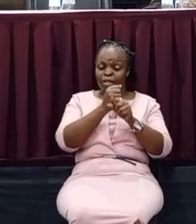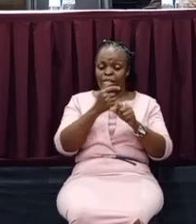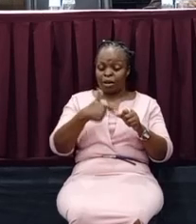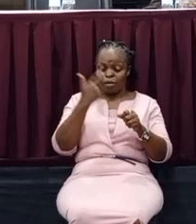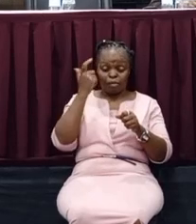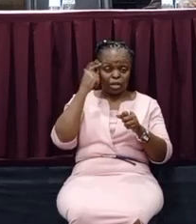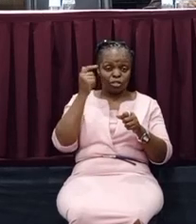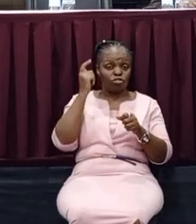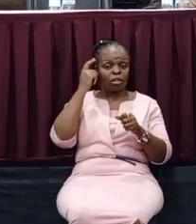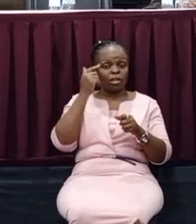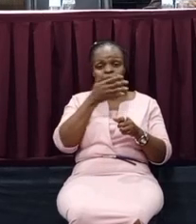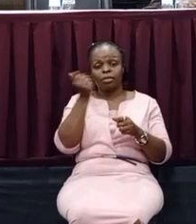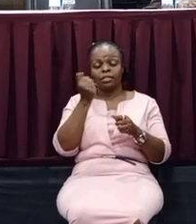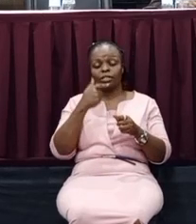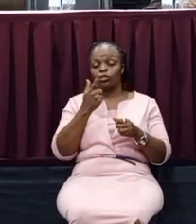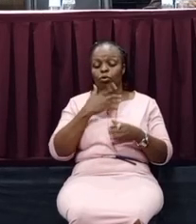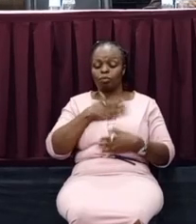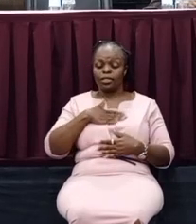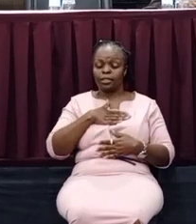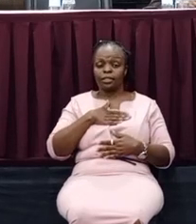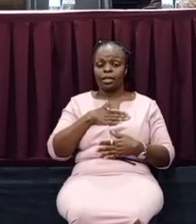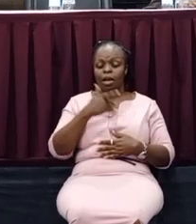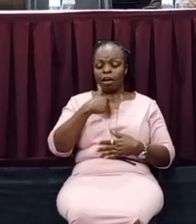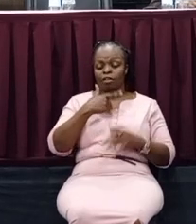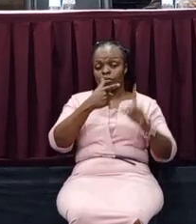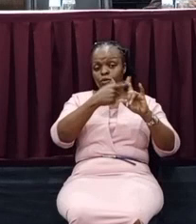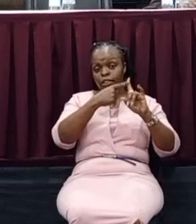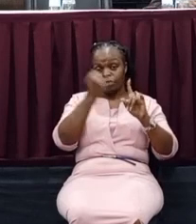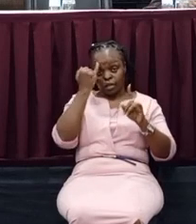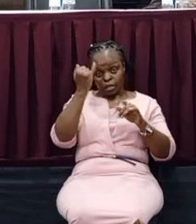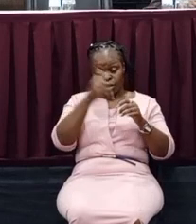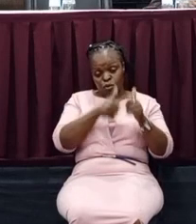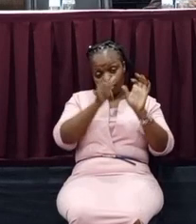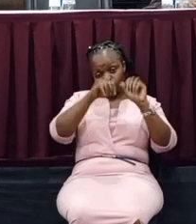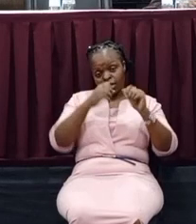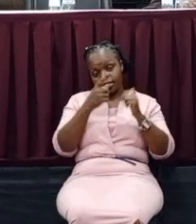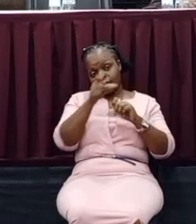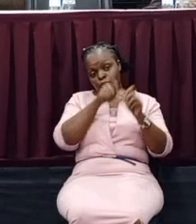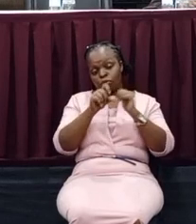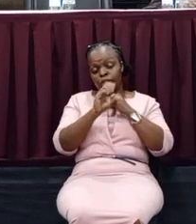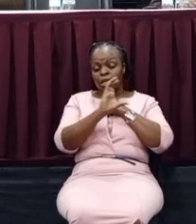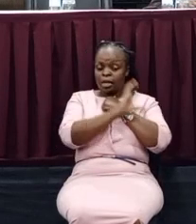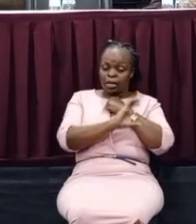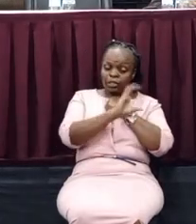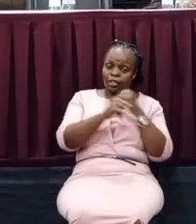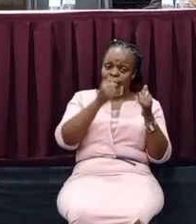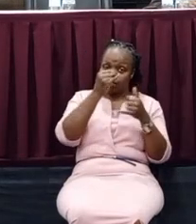better. So, please. But carry the positive things that you can say about the country. Finally, ladies and gentlemen, I want to assure